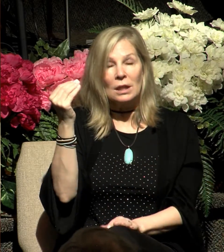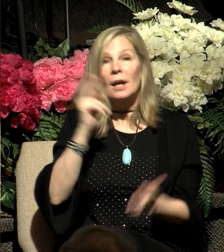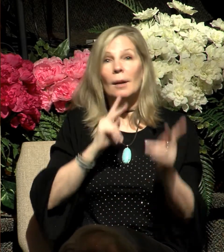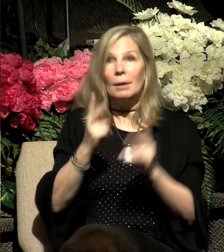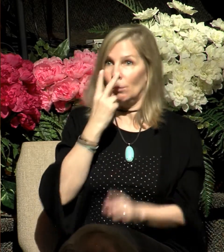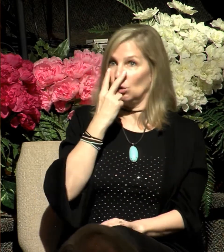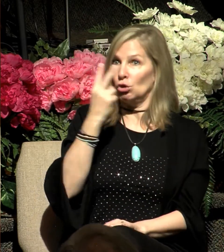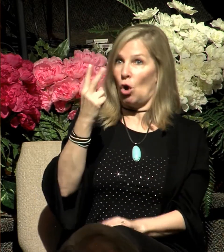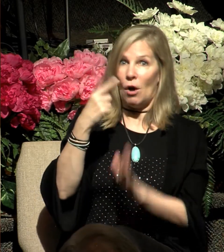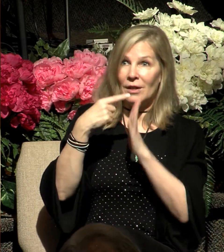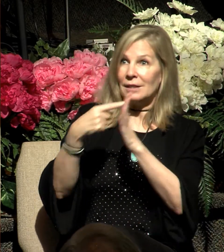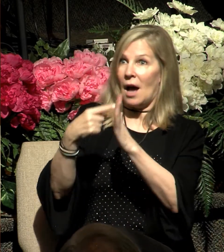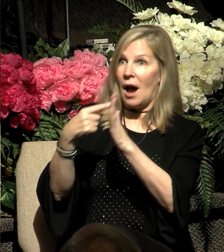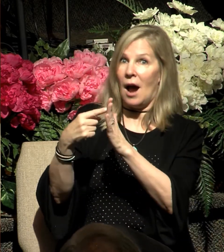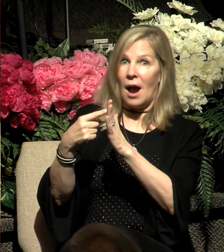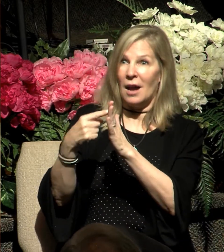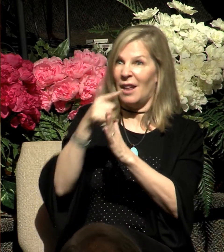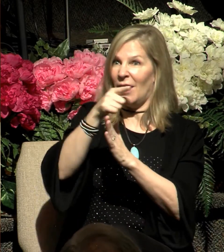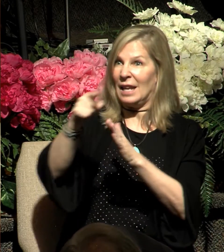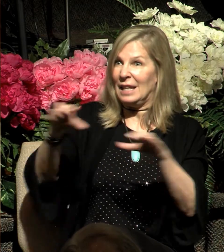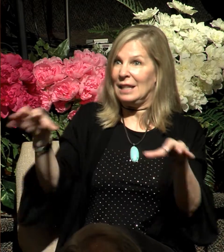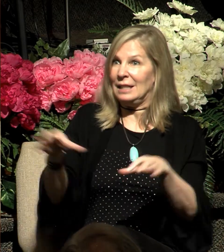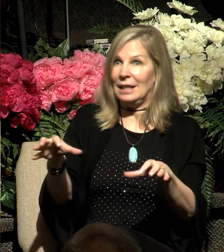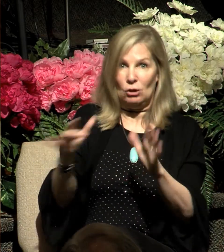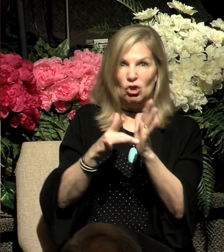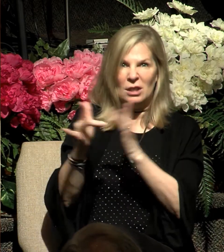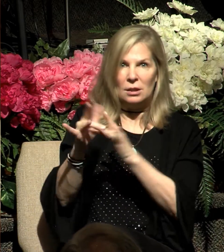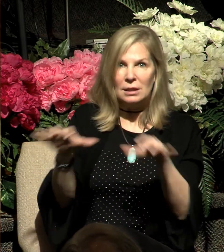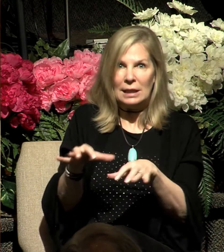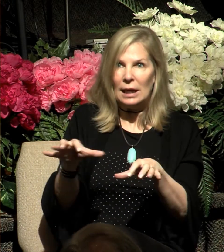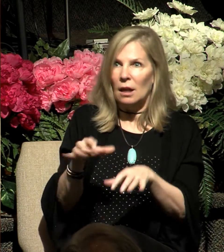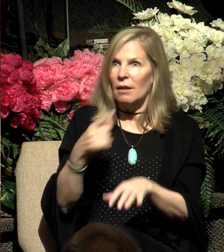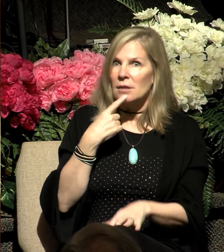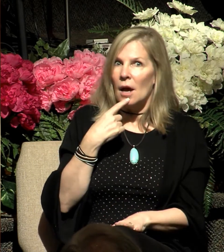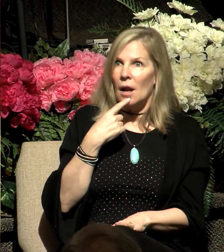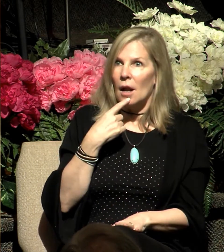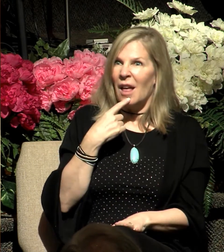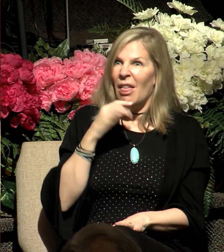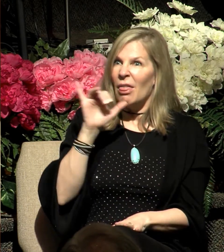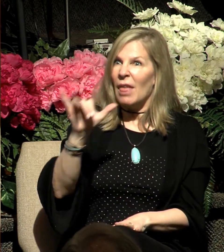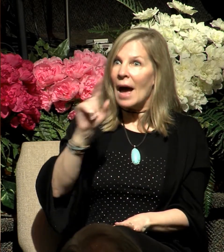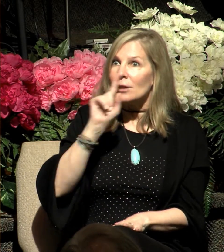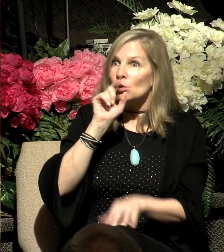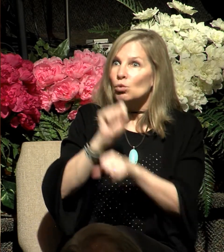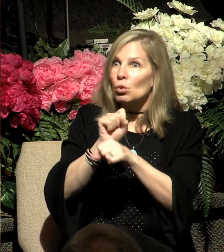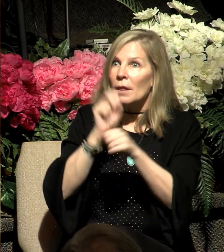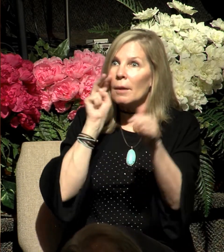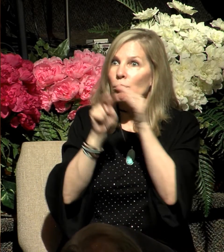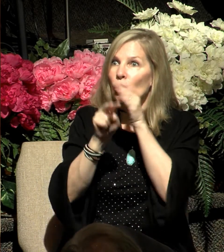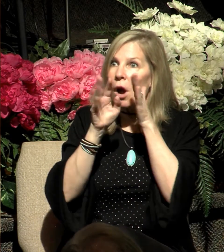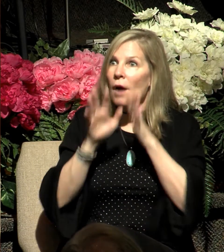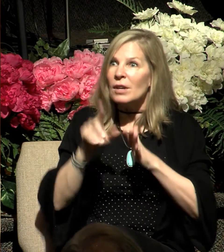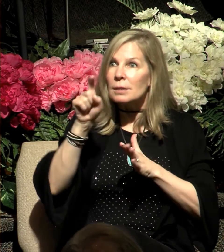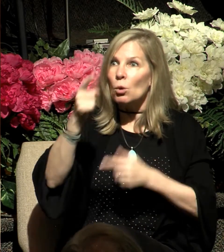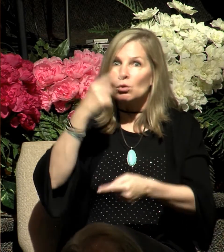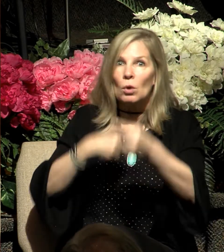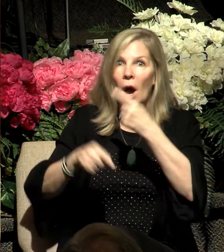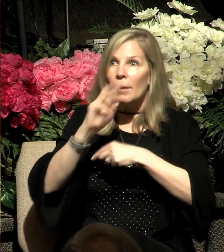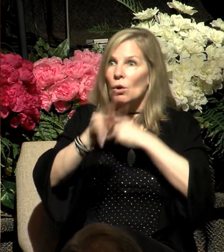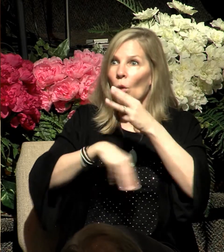the sign which he had performed, that's the sign Jesus had performed, they said, This is truly the prophet who's to come into the world. They got it.